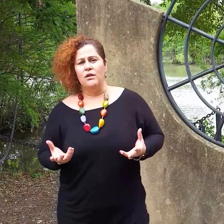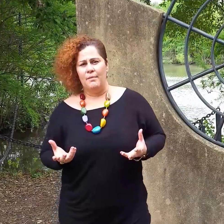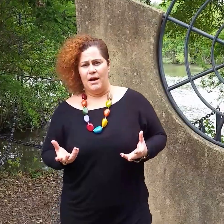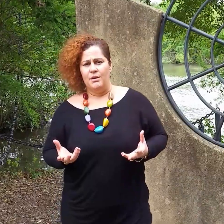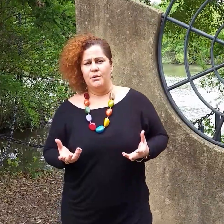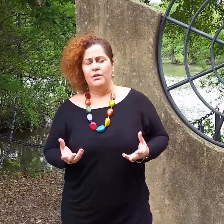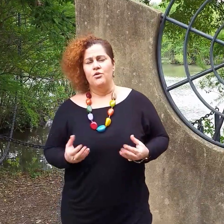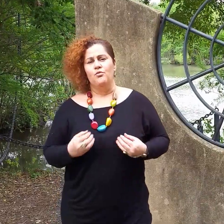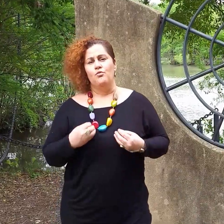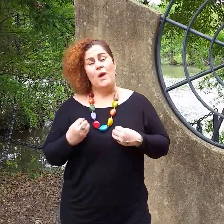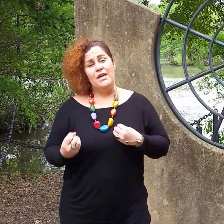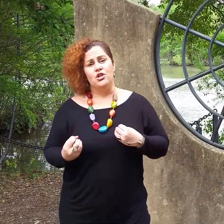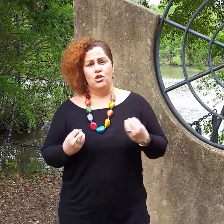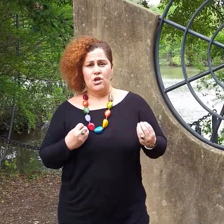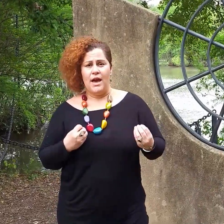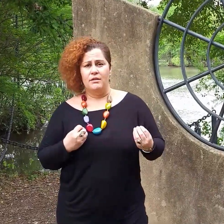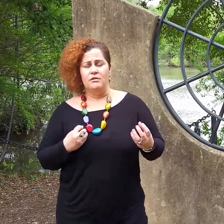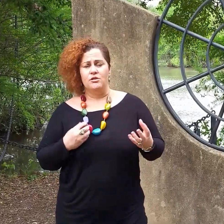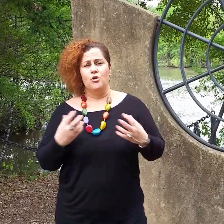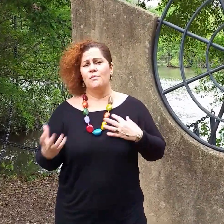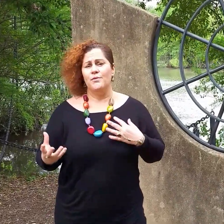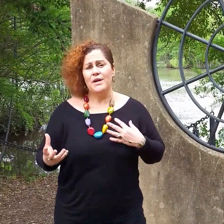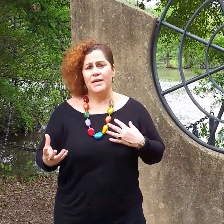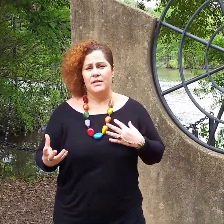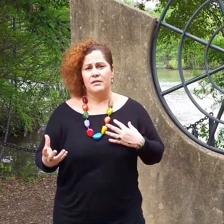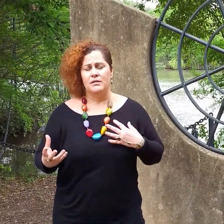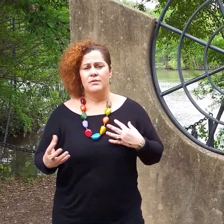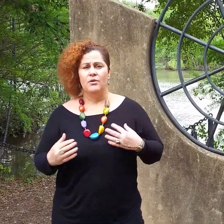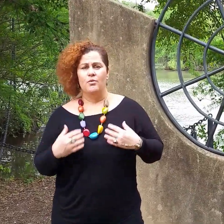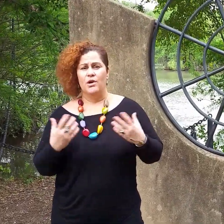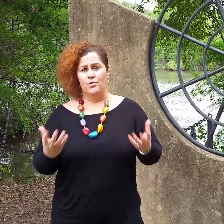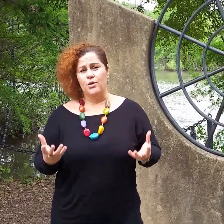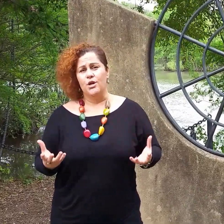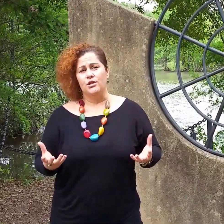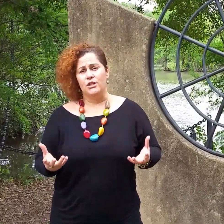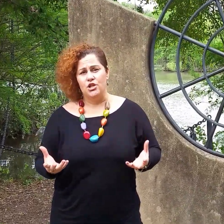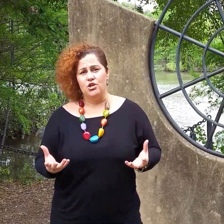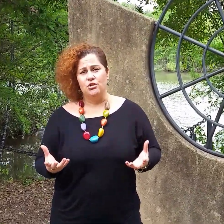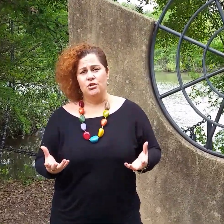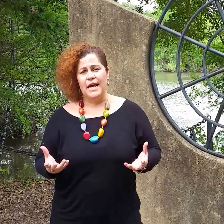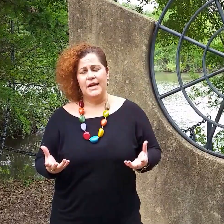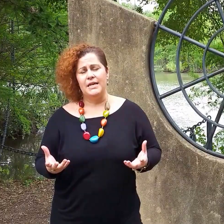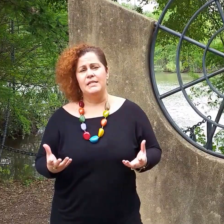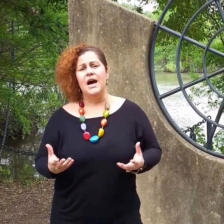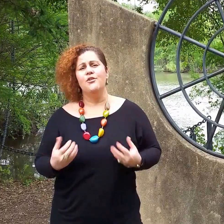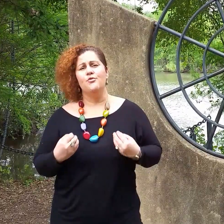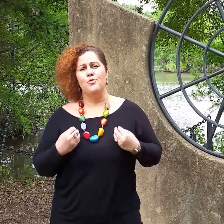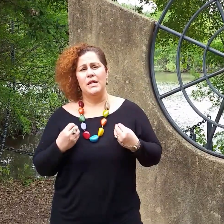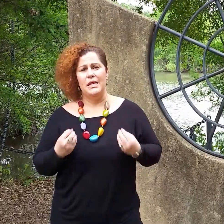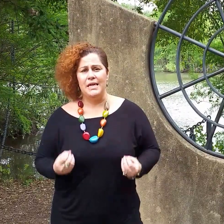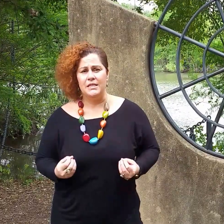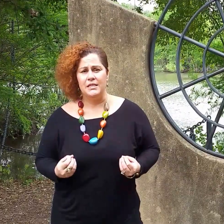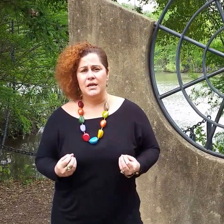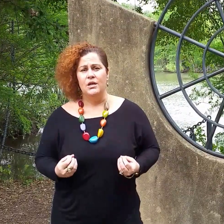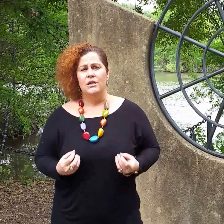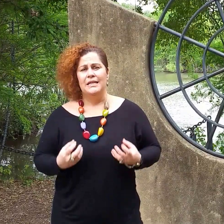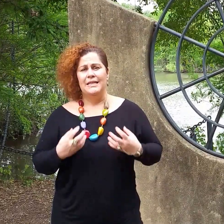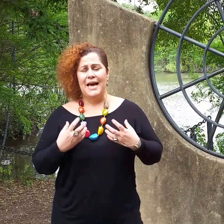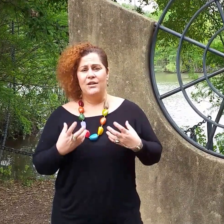about rage channels or meridians. What we're gonna teach you today is how to release that